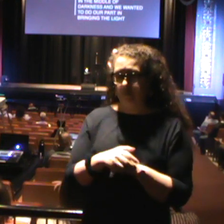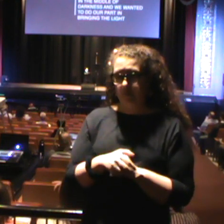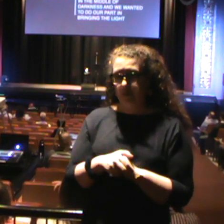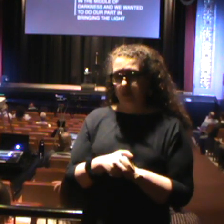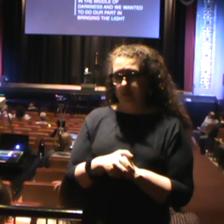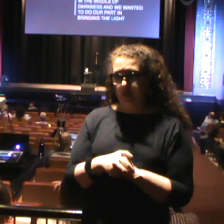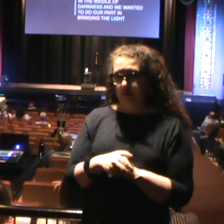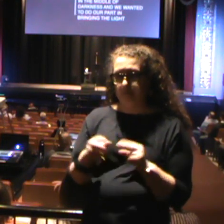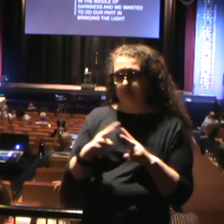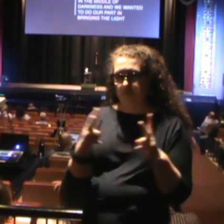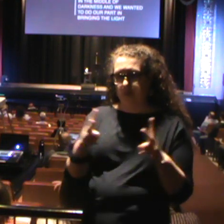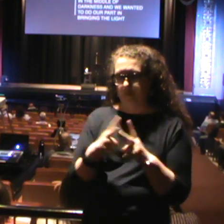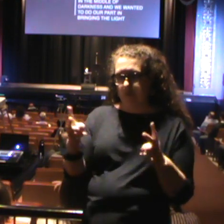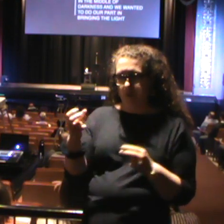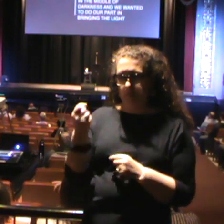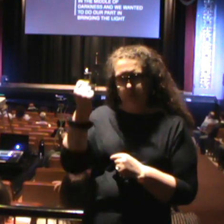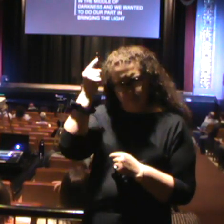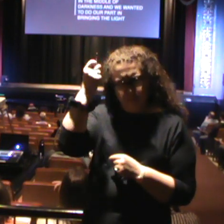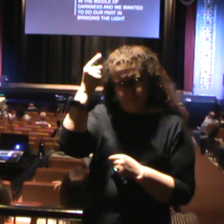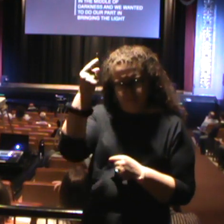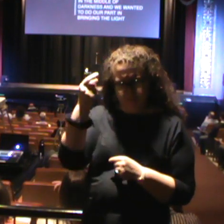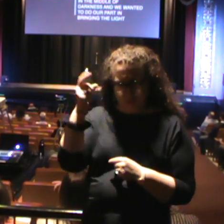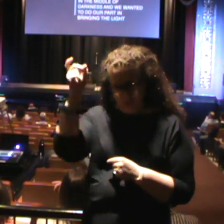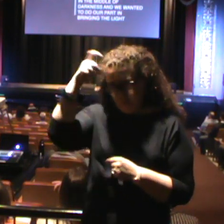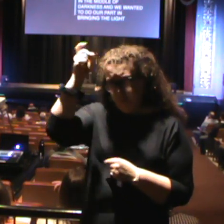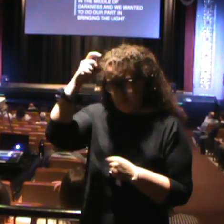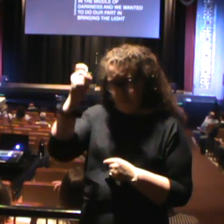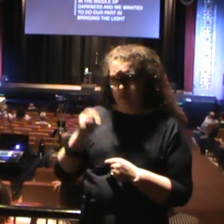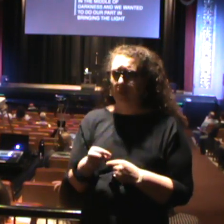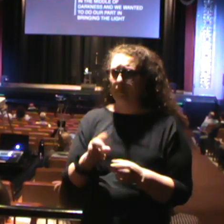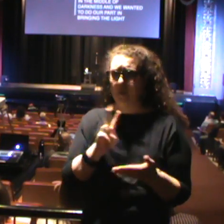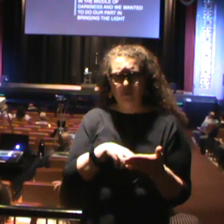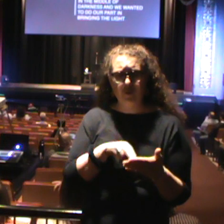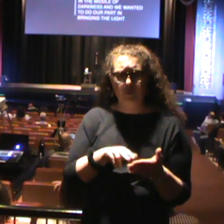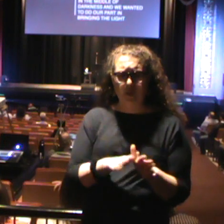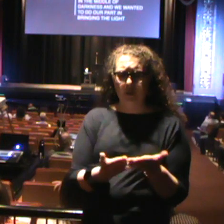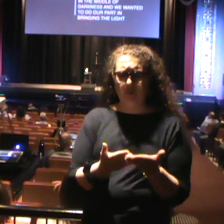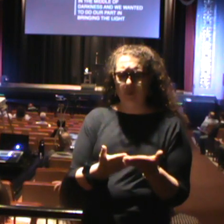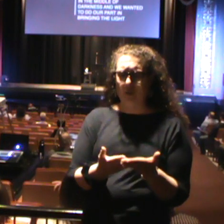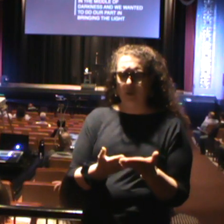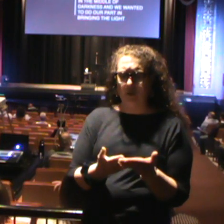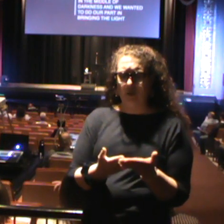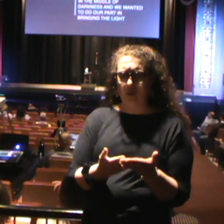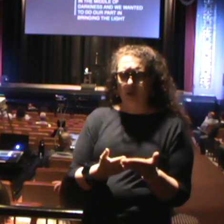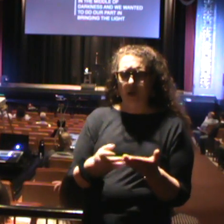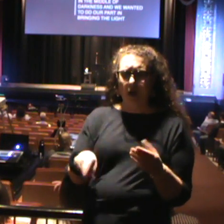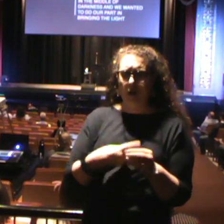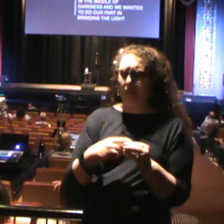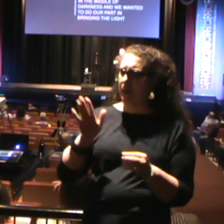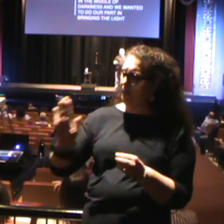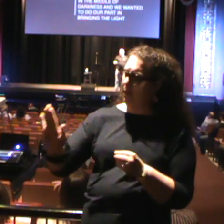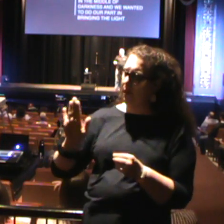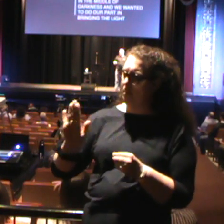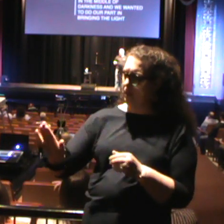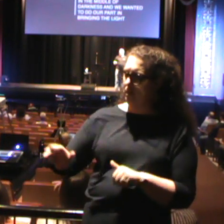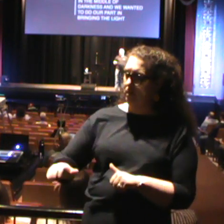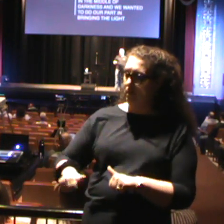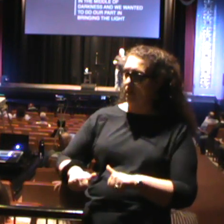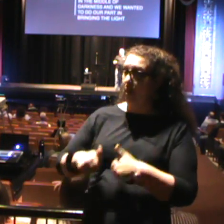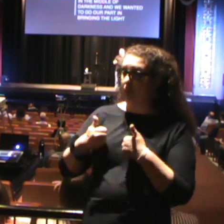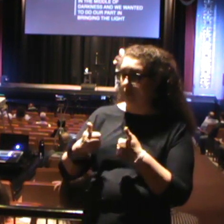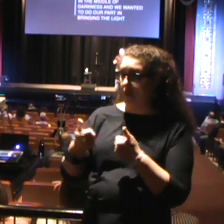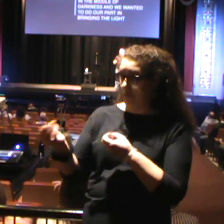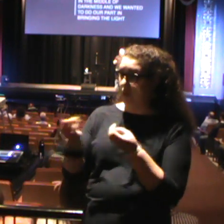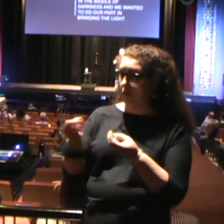And I was reading a new book about him that came out about his life in ministry. And it was talked about how him and his wife came into Hopewell.